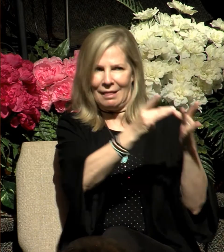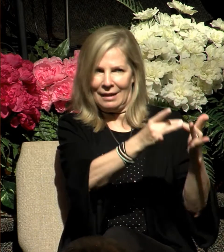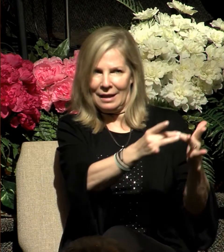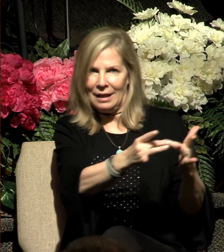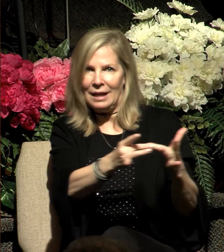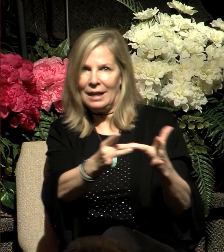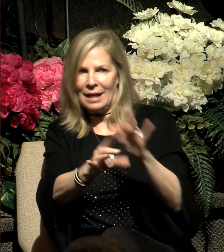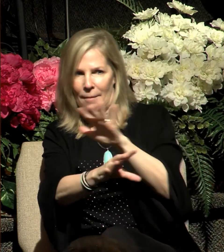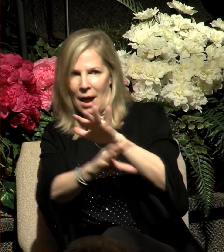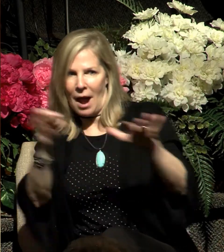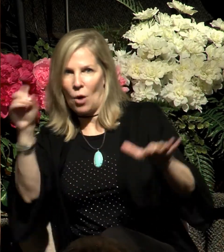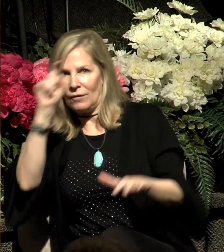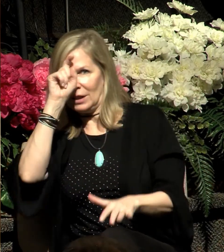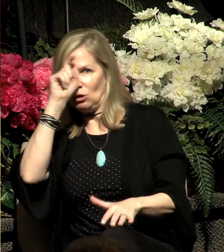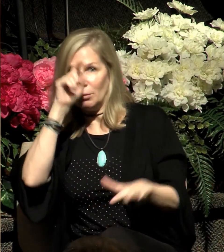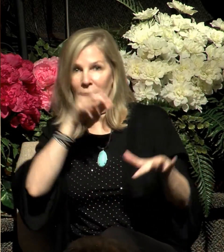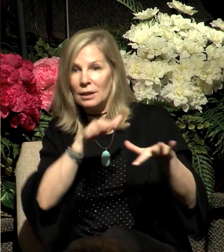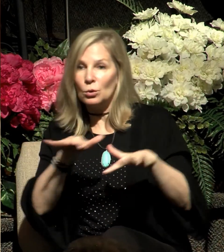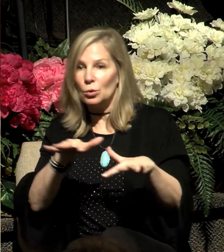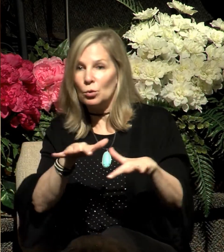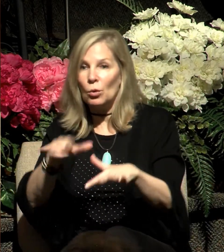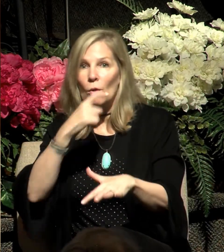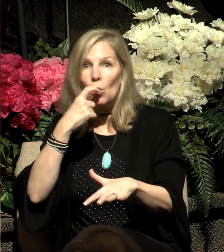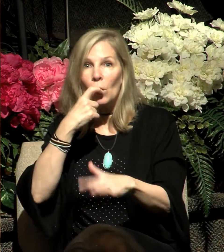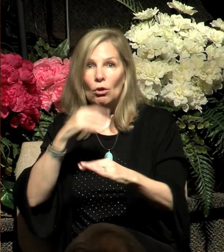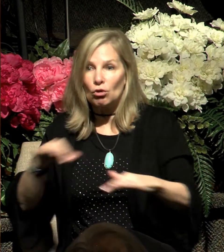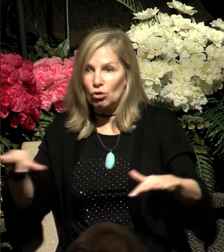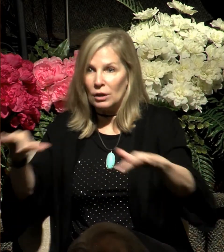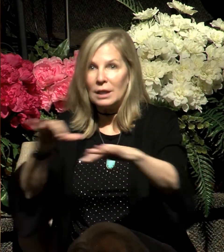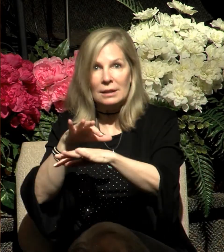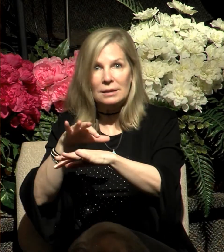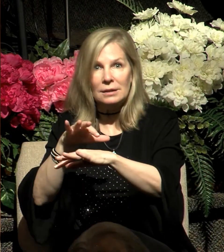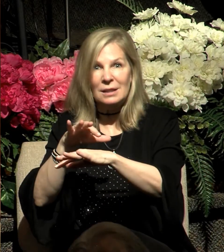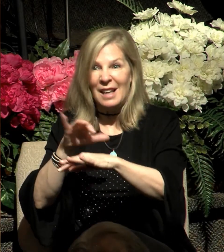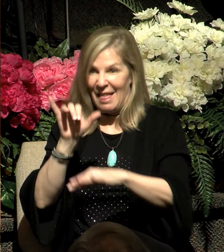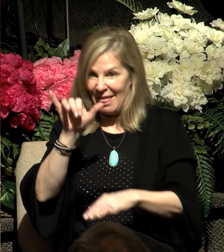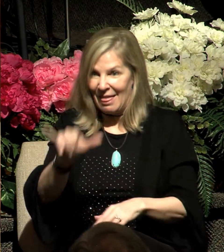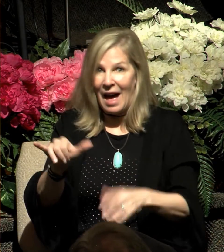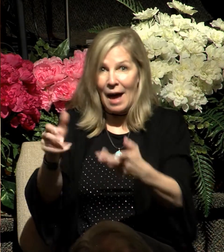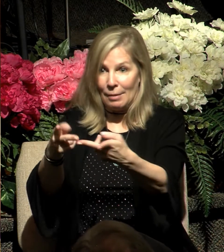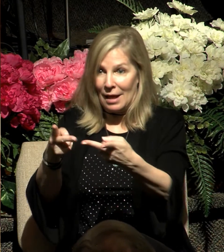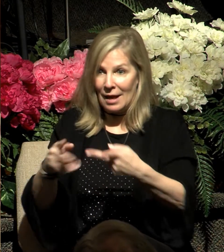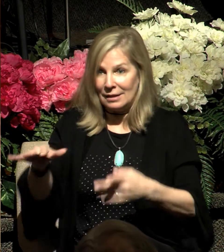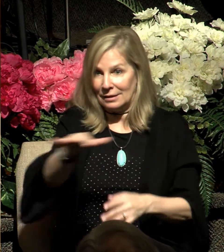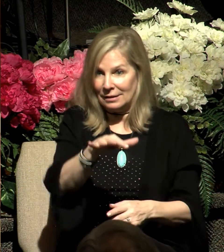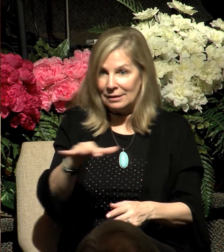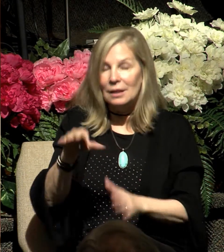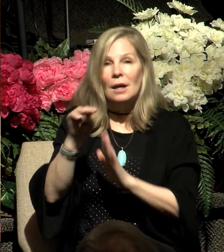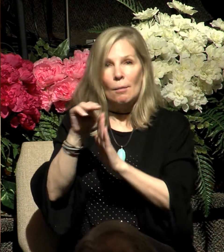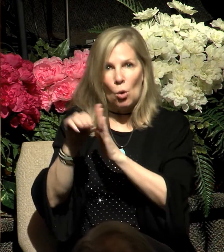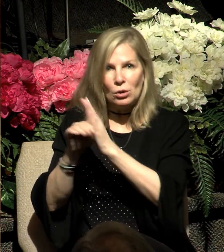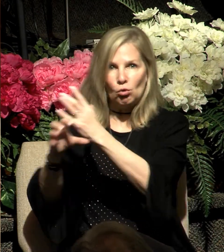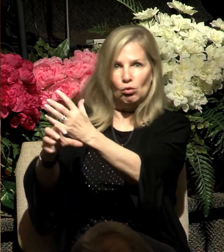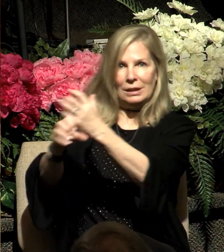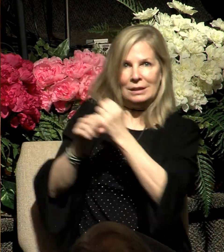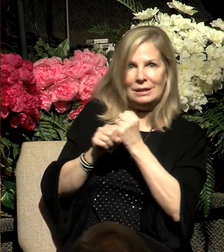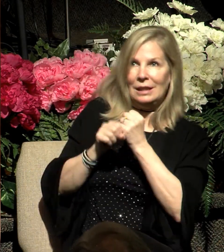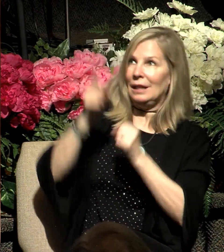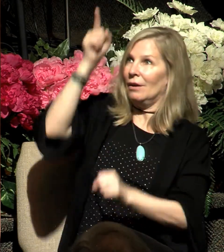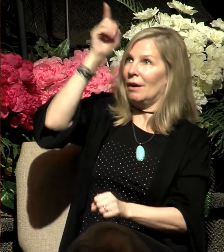out of Egypt into the wilderness, where he received the law of God on Mount Sinai to deliver to the